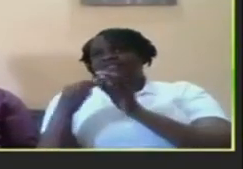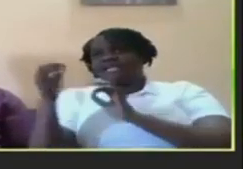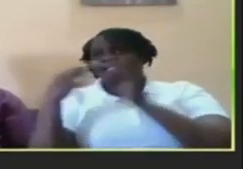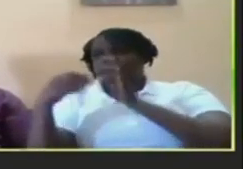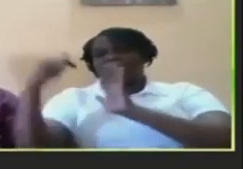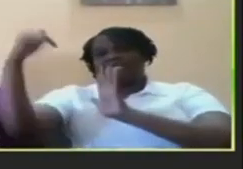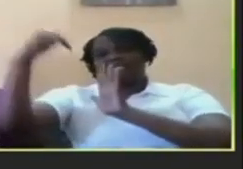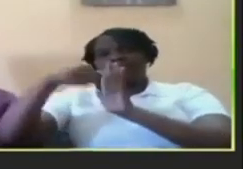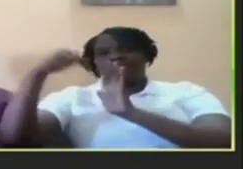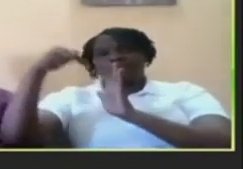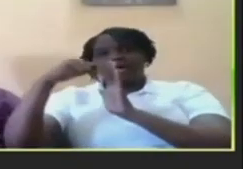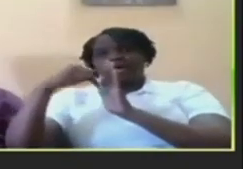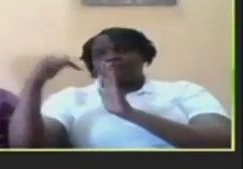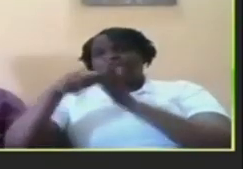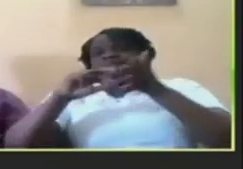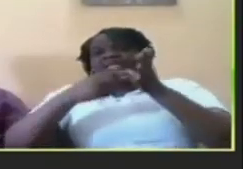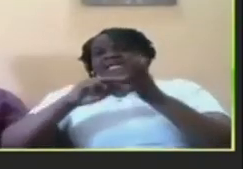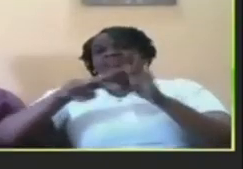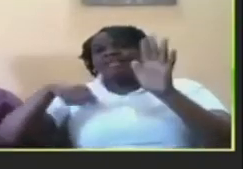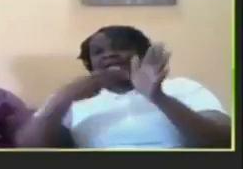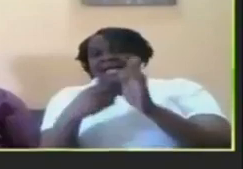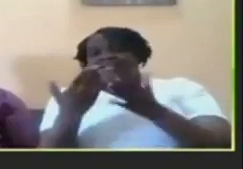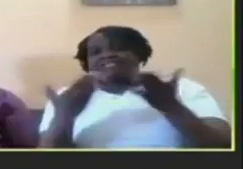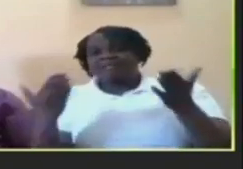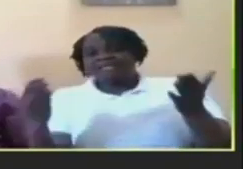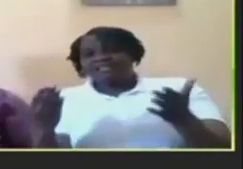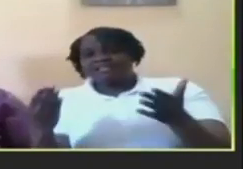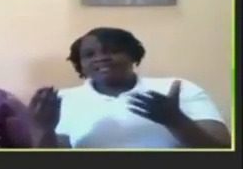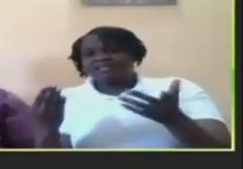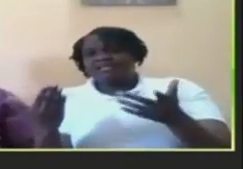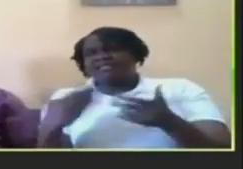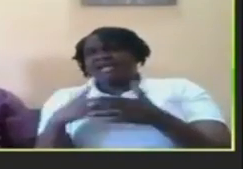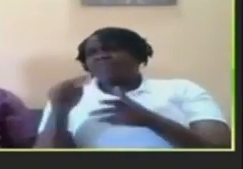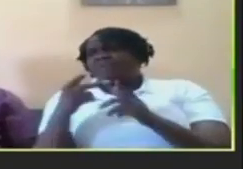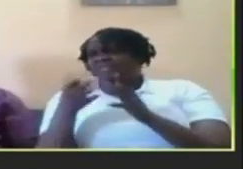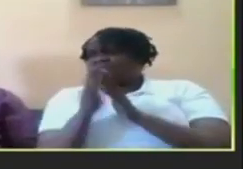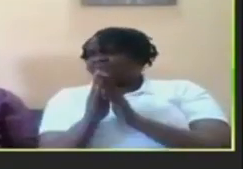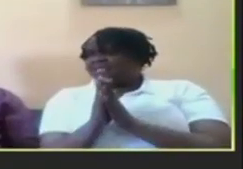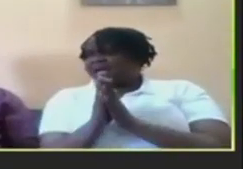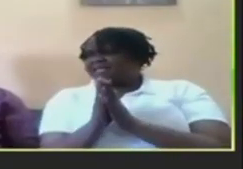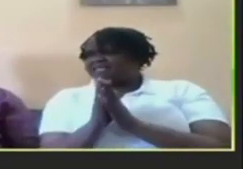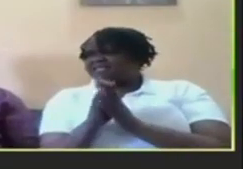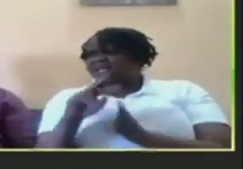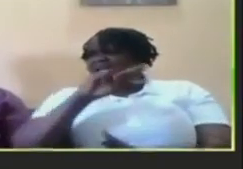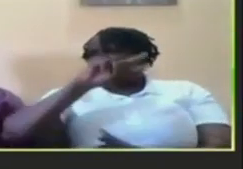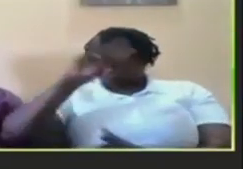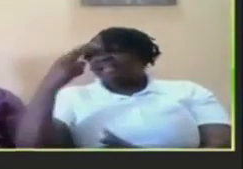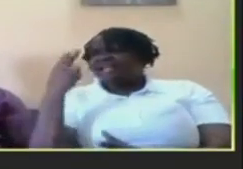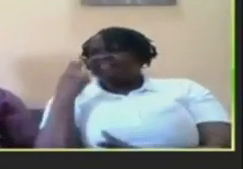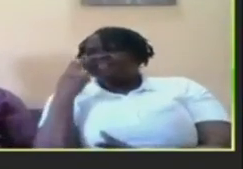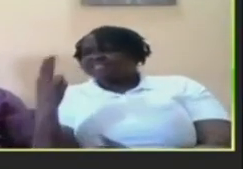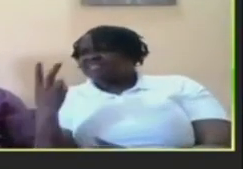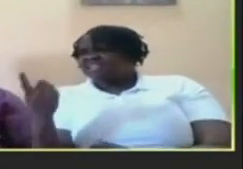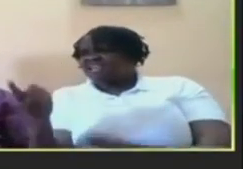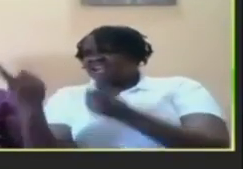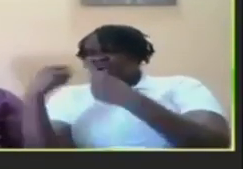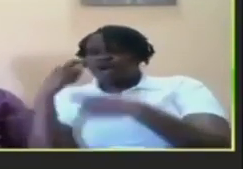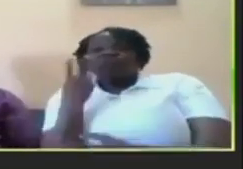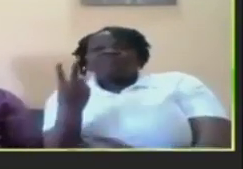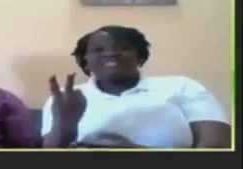explain um the meaning um meaning behind some of the things i remember somebody asked never see come see